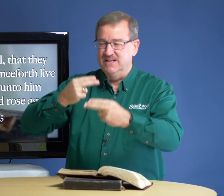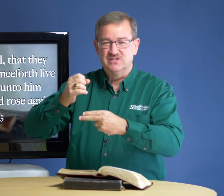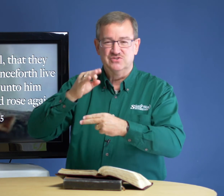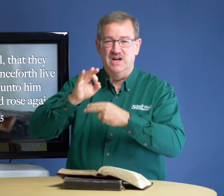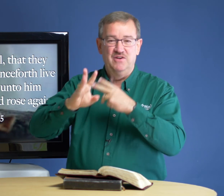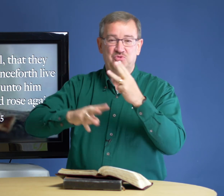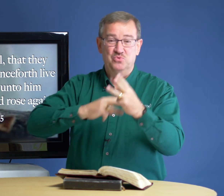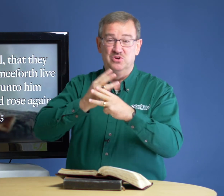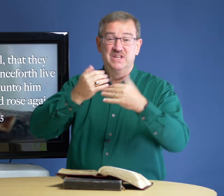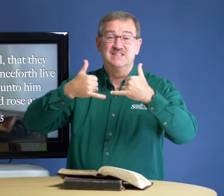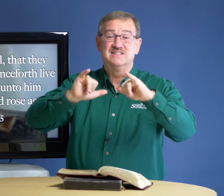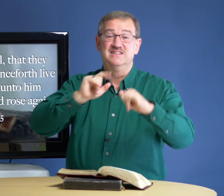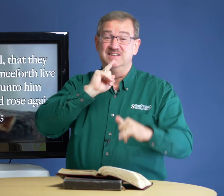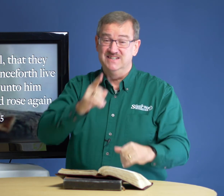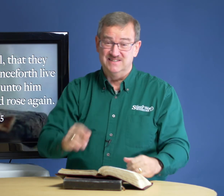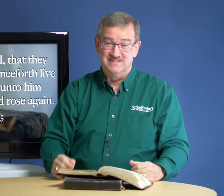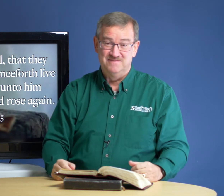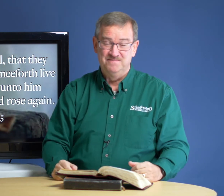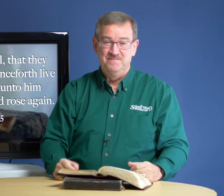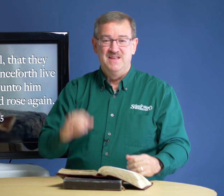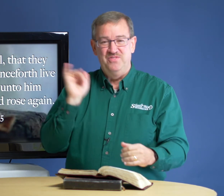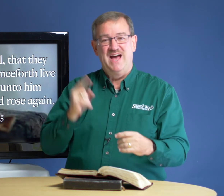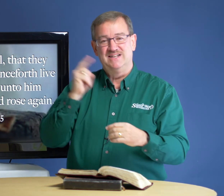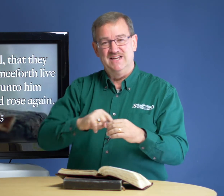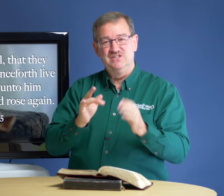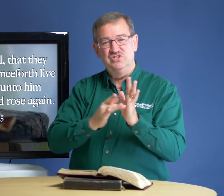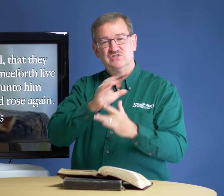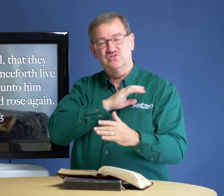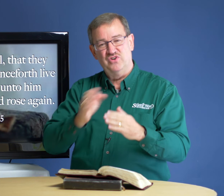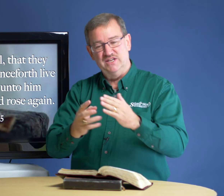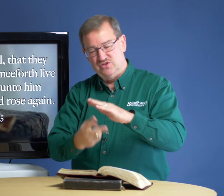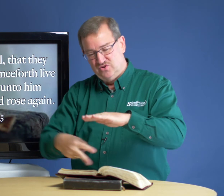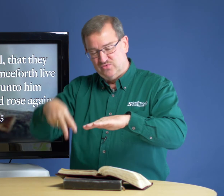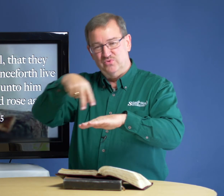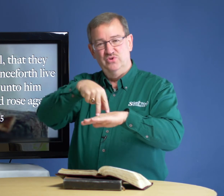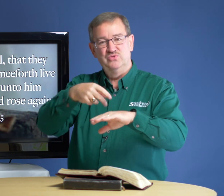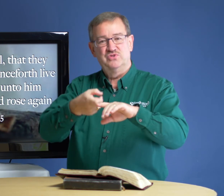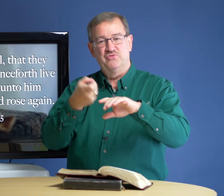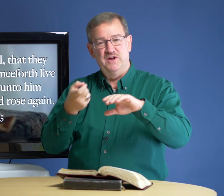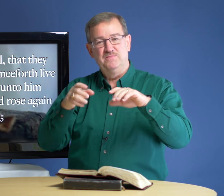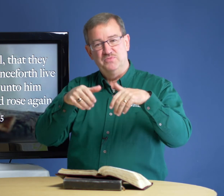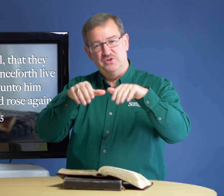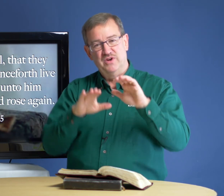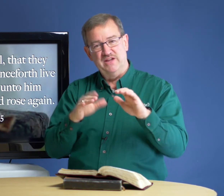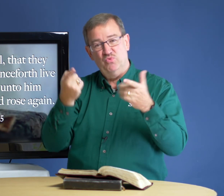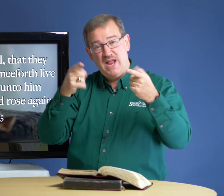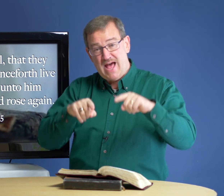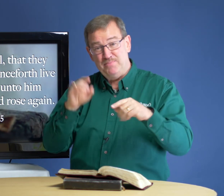history of the world. It still is. That day, Jesus Christ rose from the grave. What happened